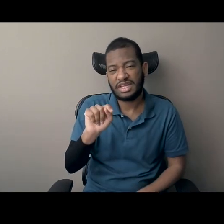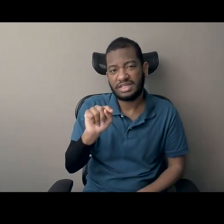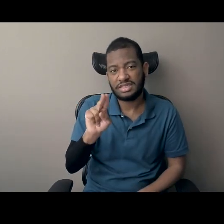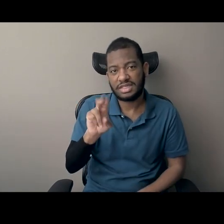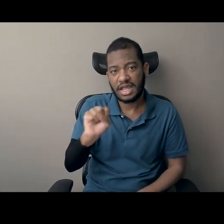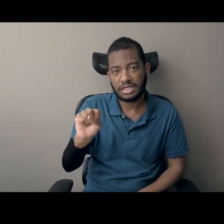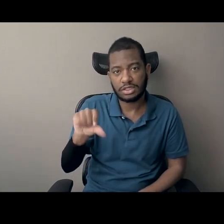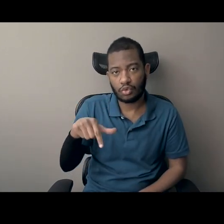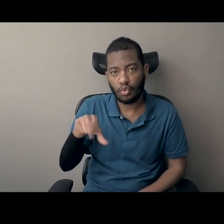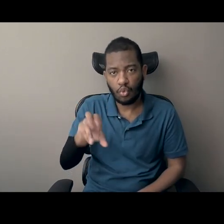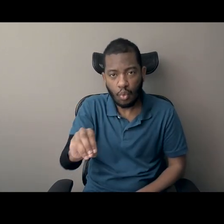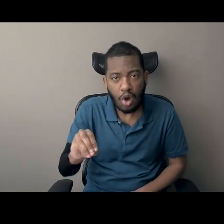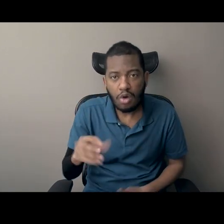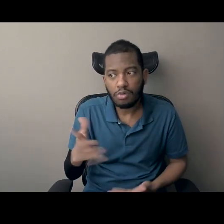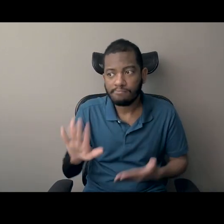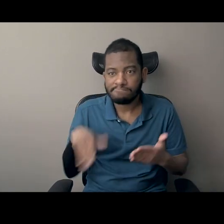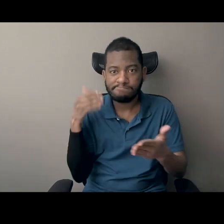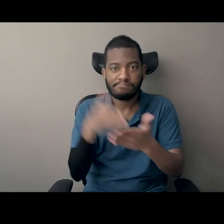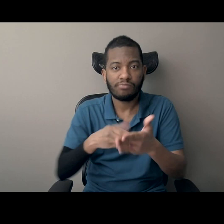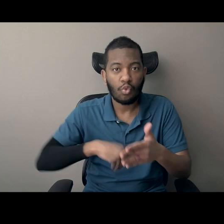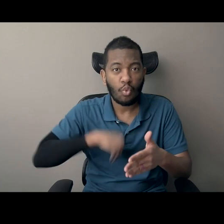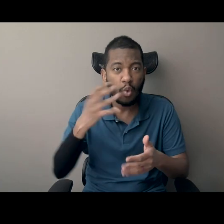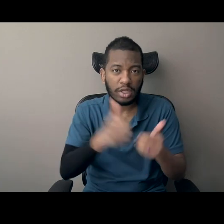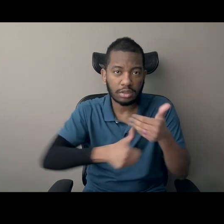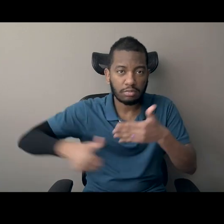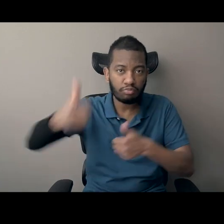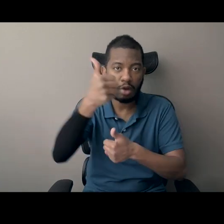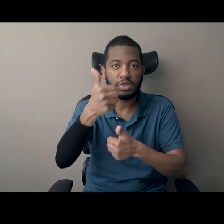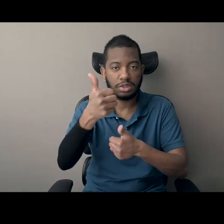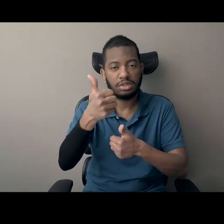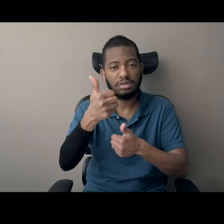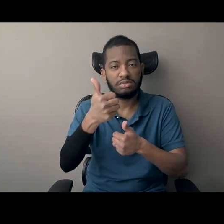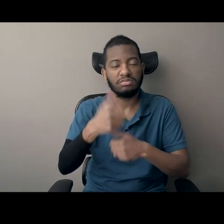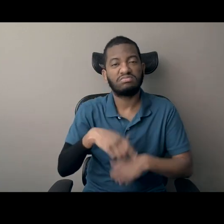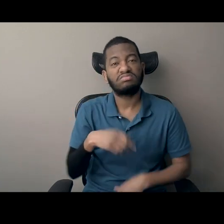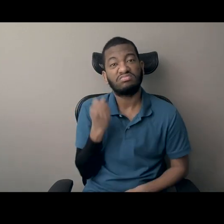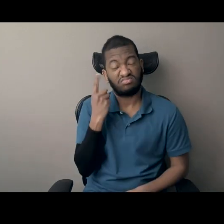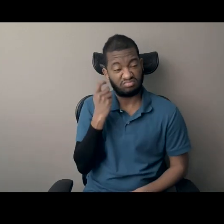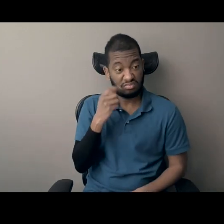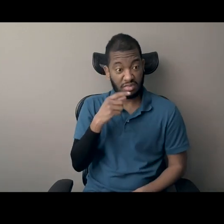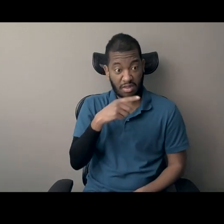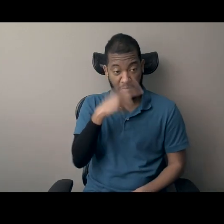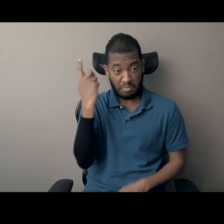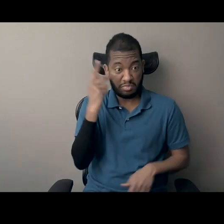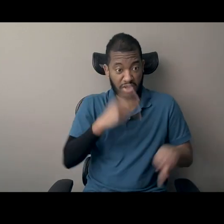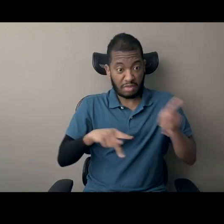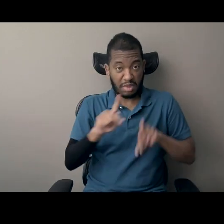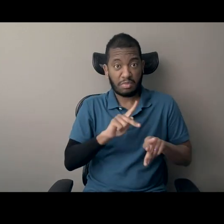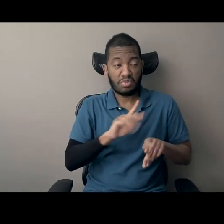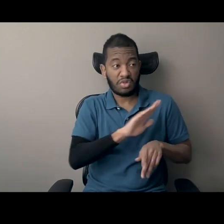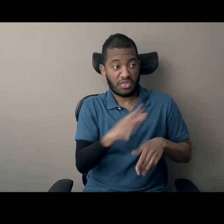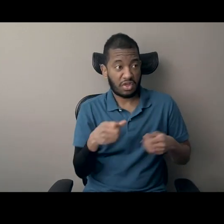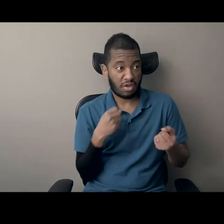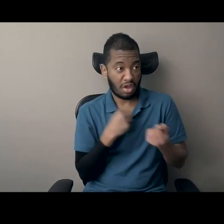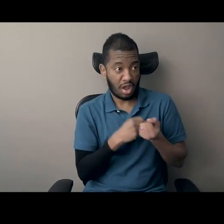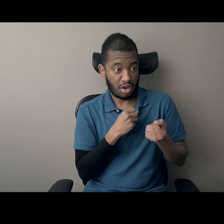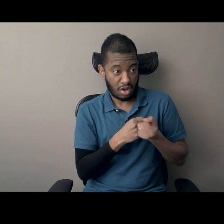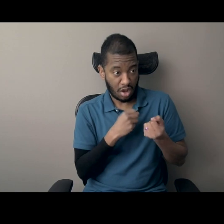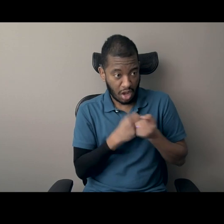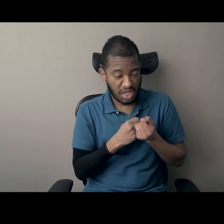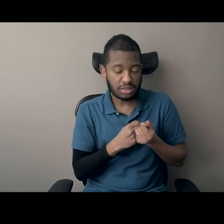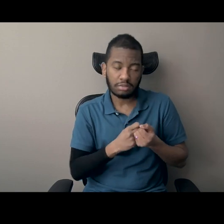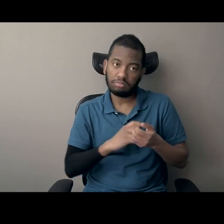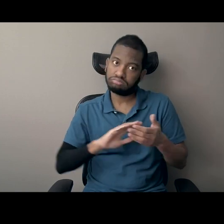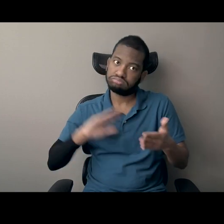laws and the economy of this country and everyday life. And Black people and their allies challenged the status quo in the 1860s and 70s on an